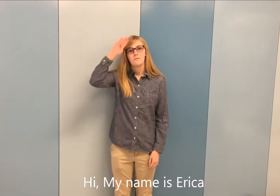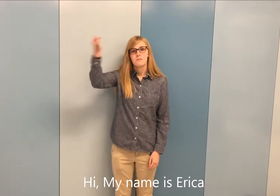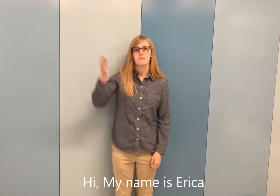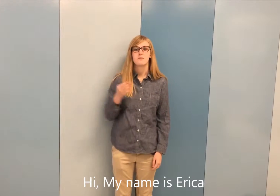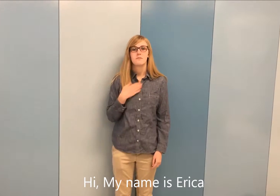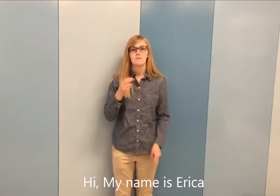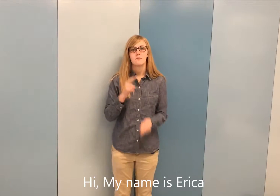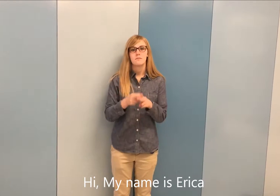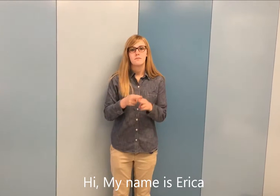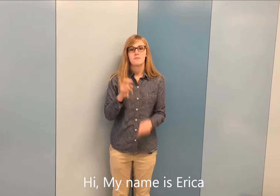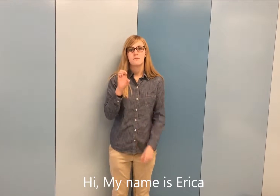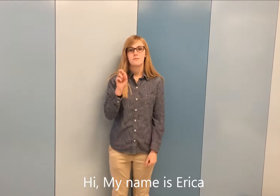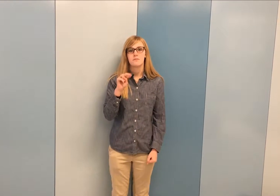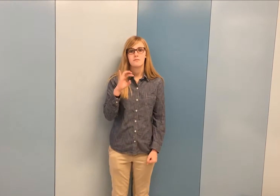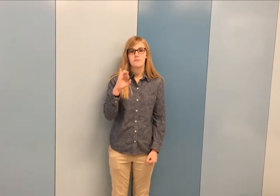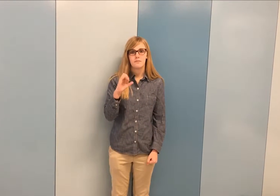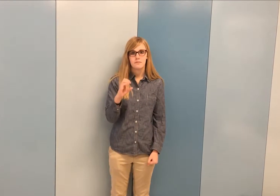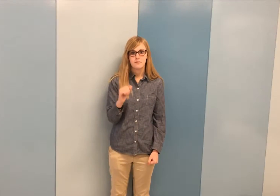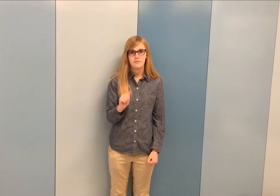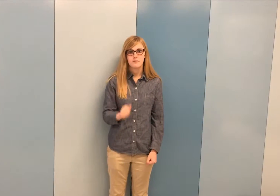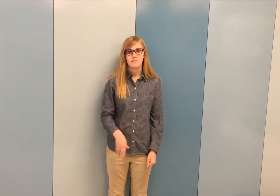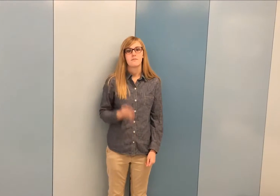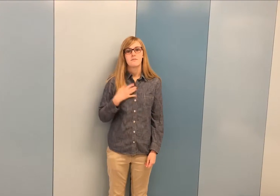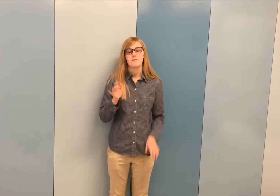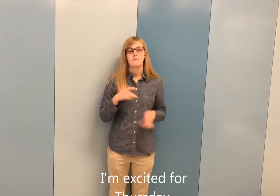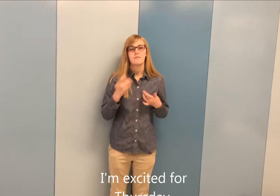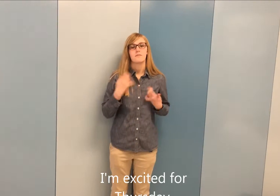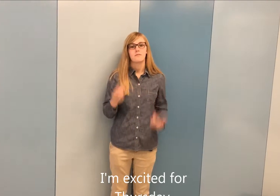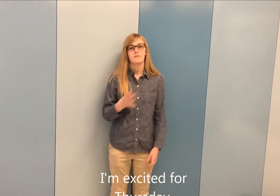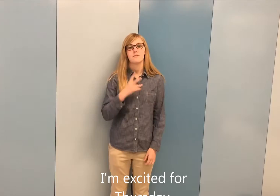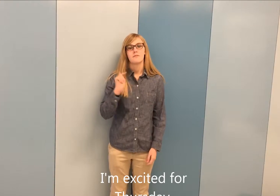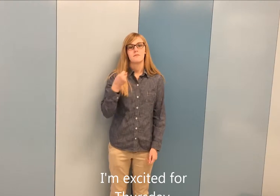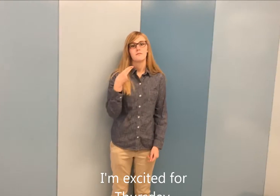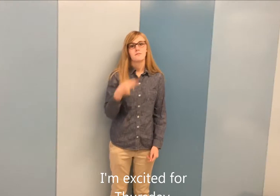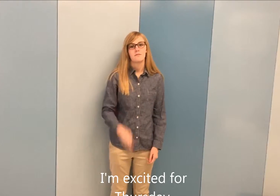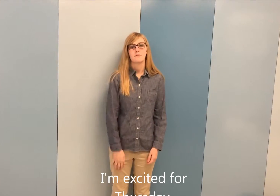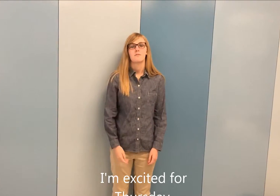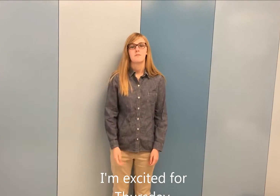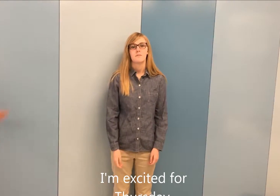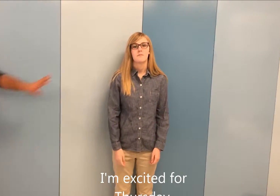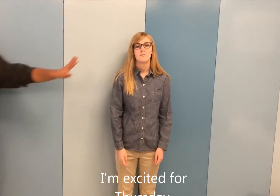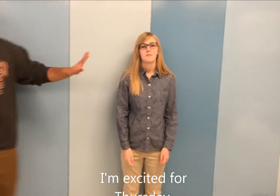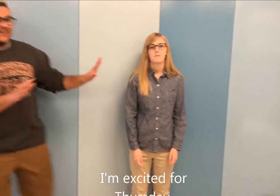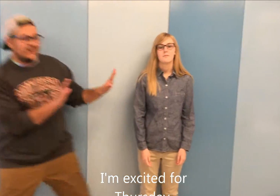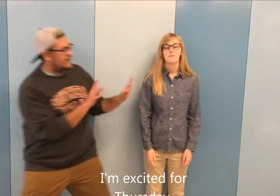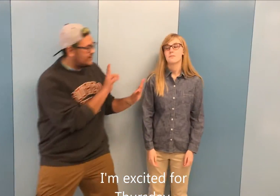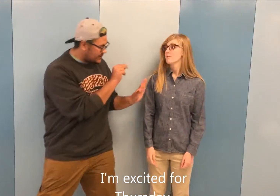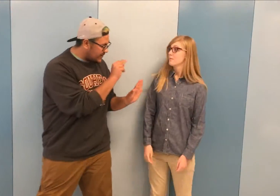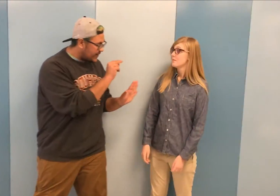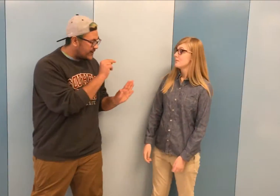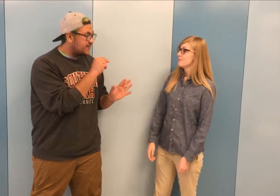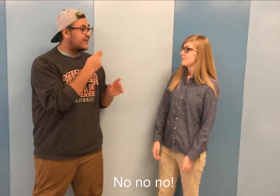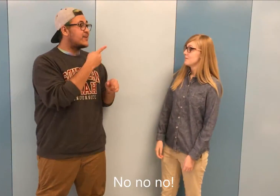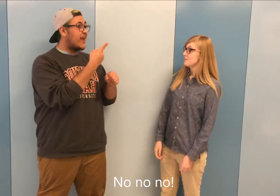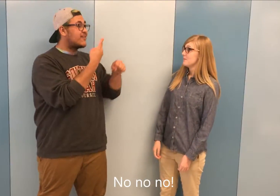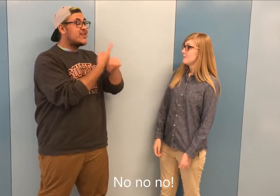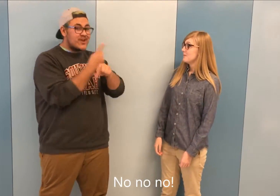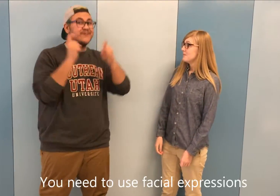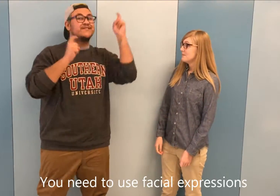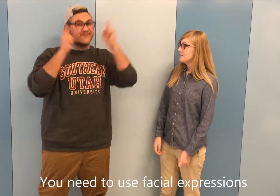Hi, my name is Erica. I'm excited for Thursday. No, no, no, no. You